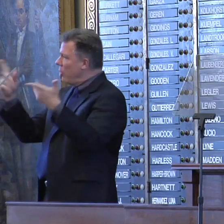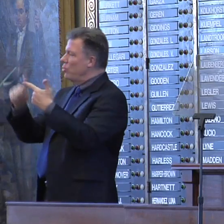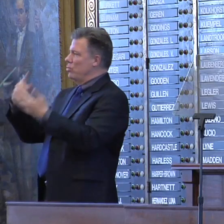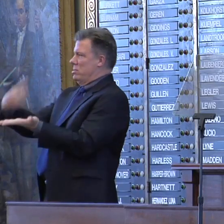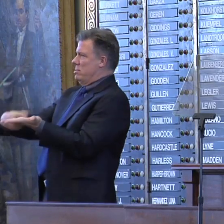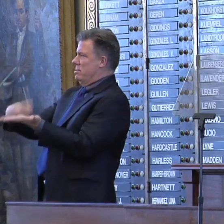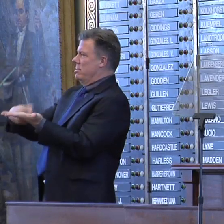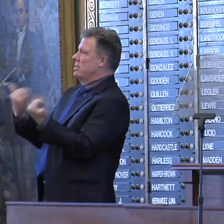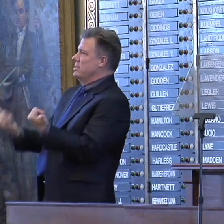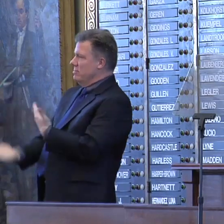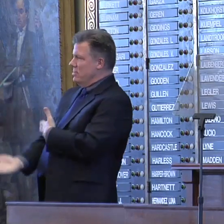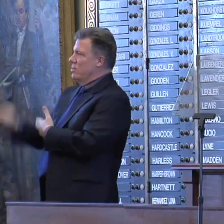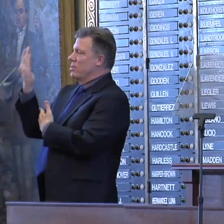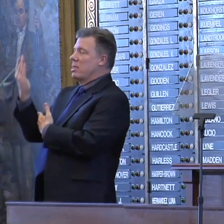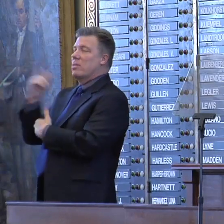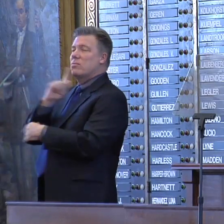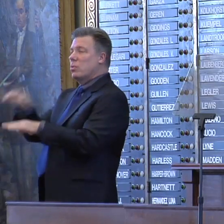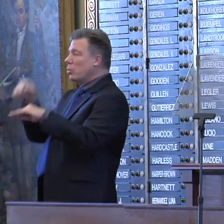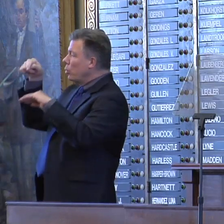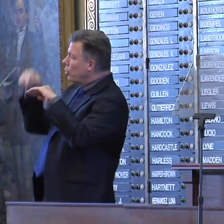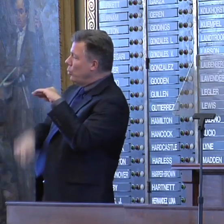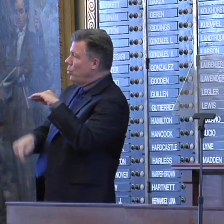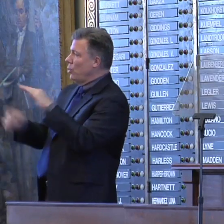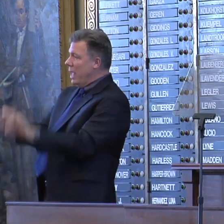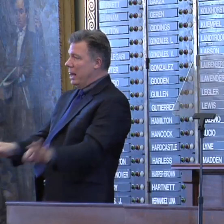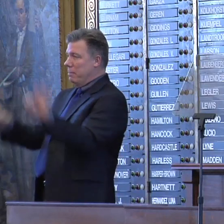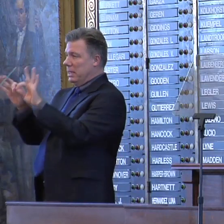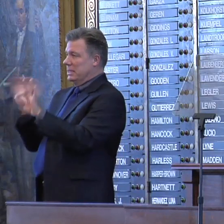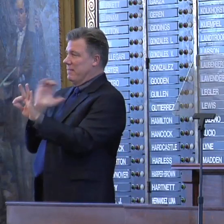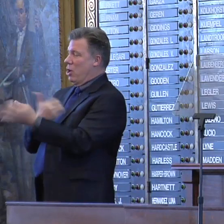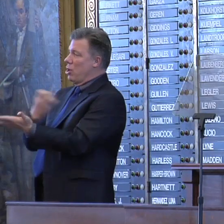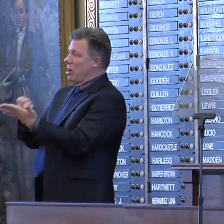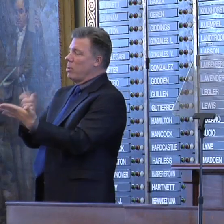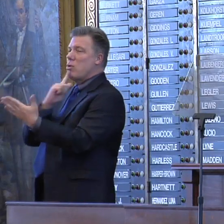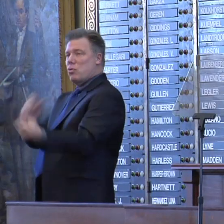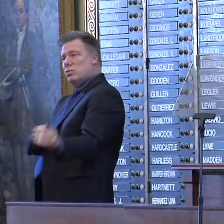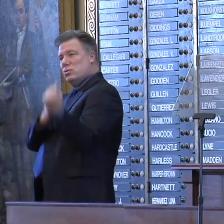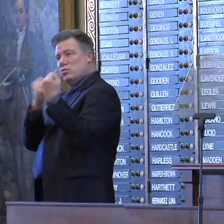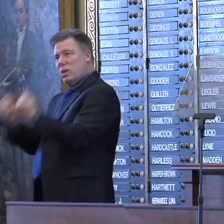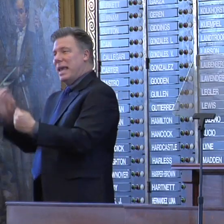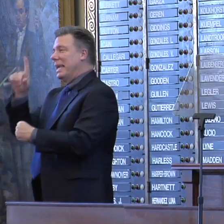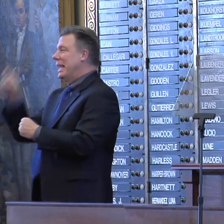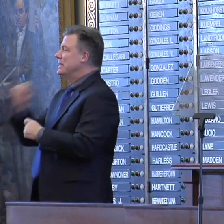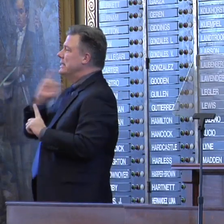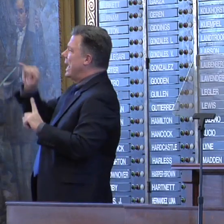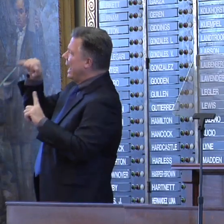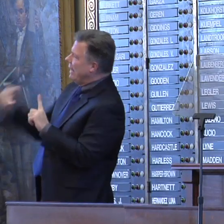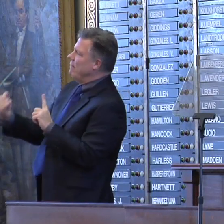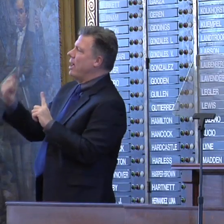these simple truths. The core elements of our economy are strong and Texas is still the envy of the nation.